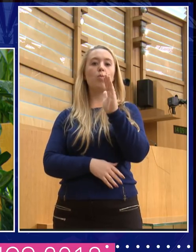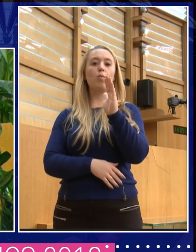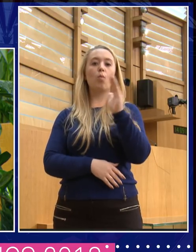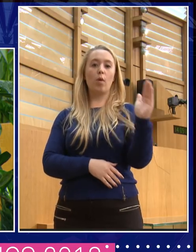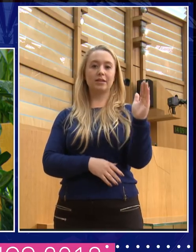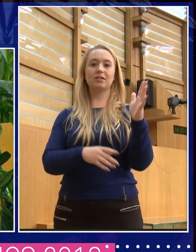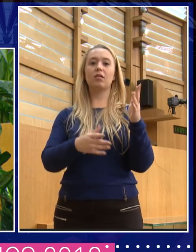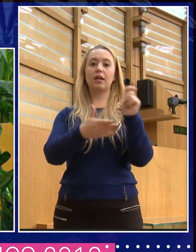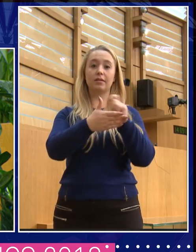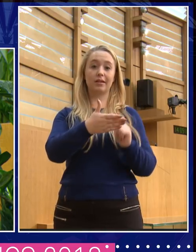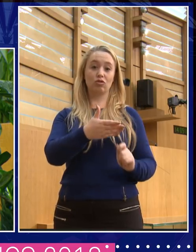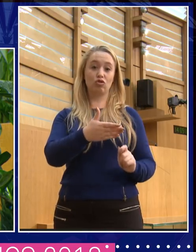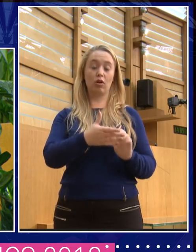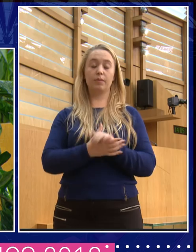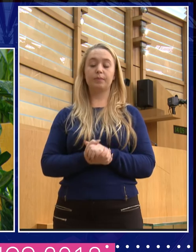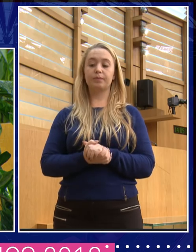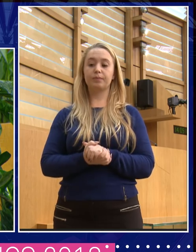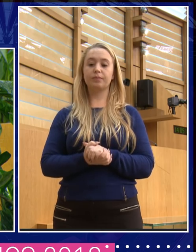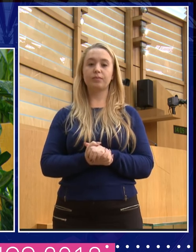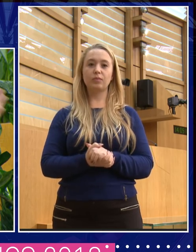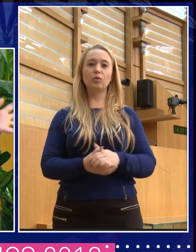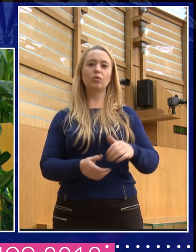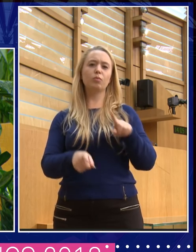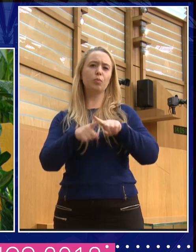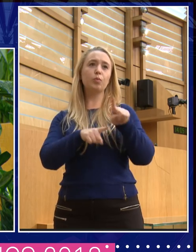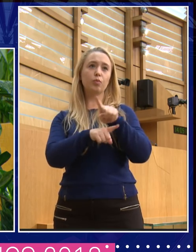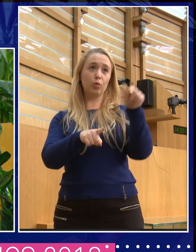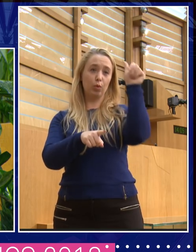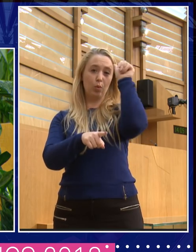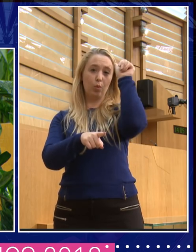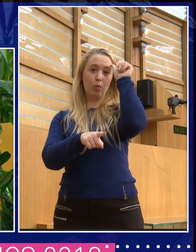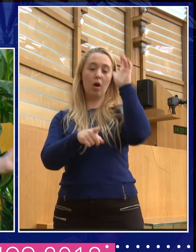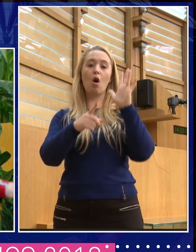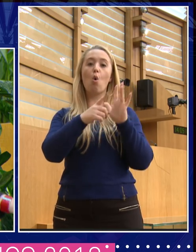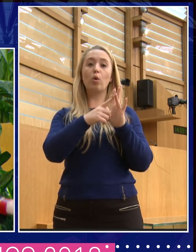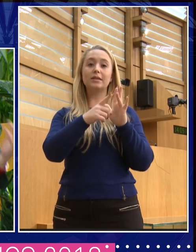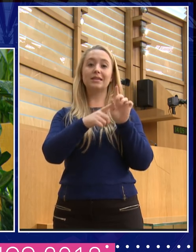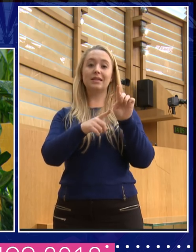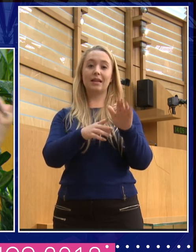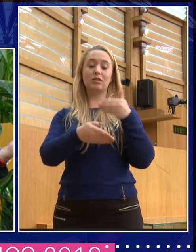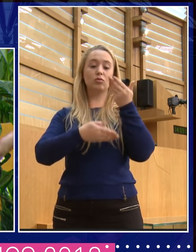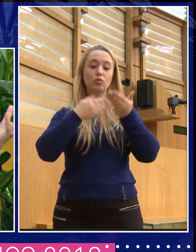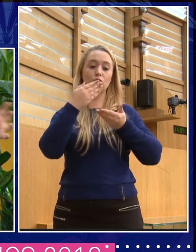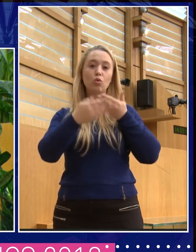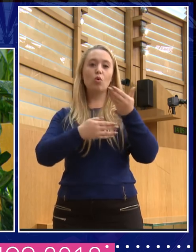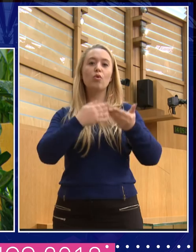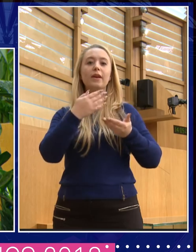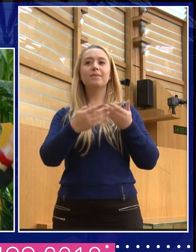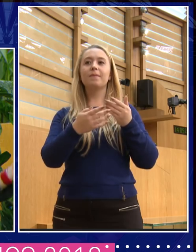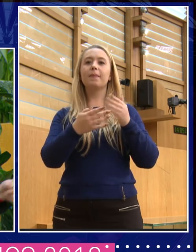And as many of you, I'm sure, know, the Odyssey is a story which has the end of the Trojan